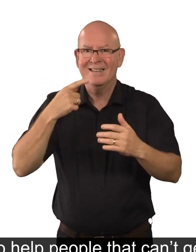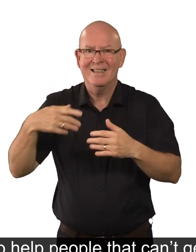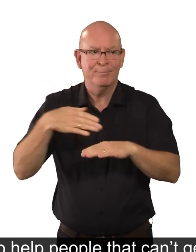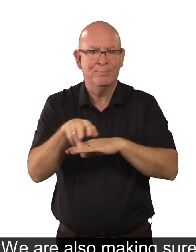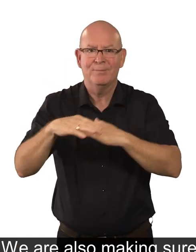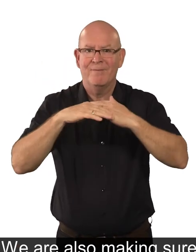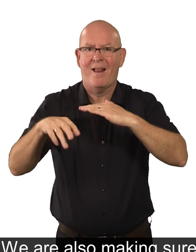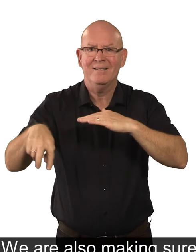people.